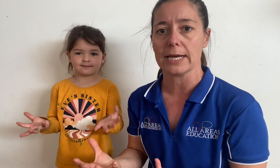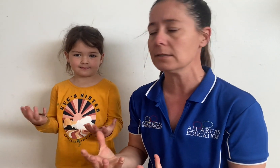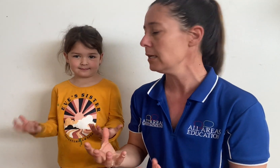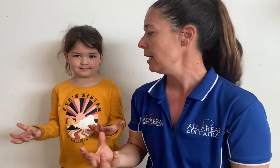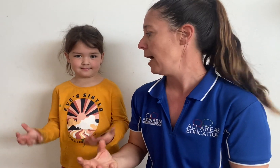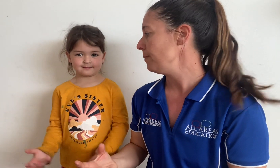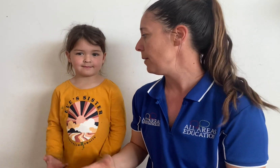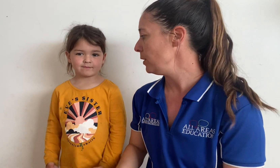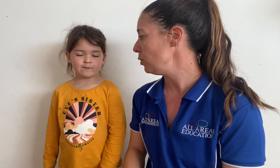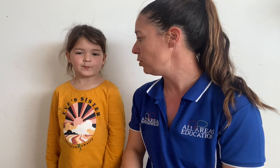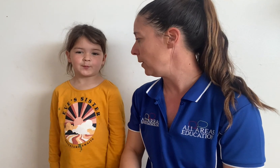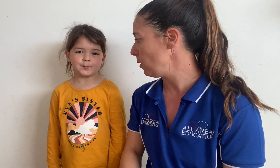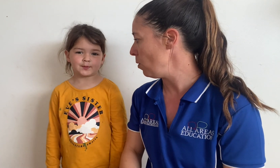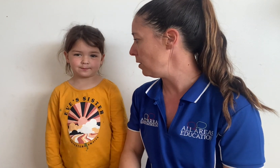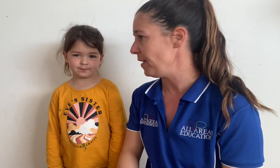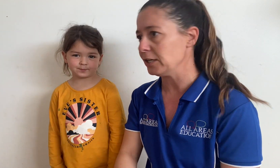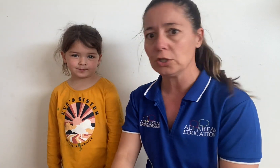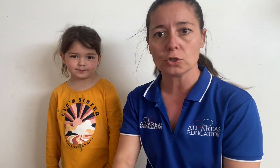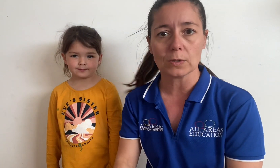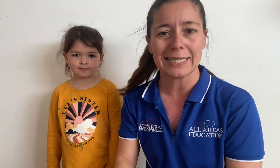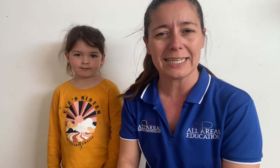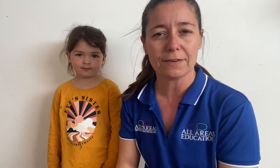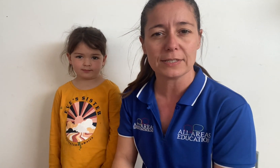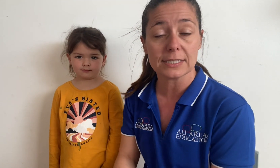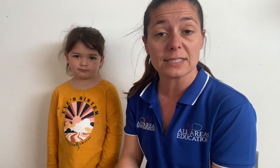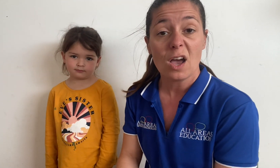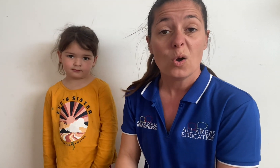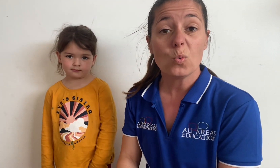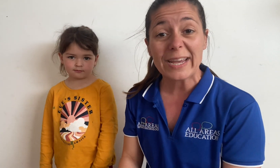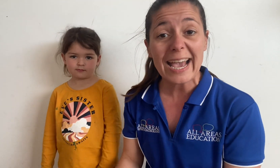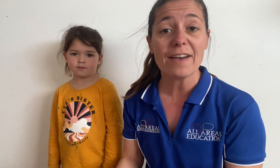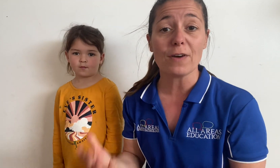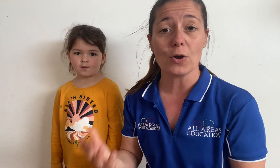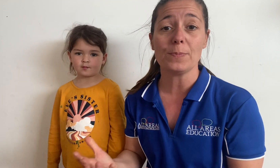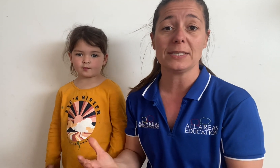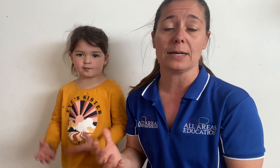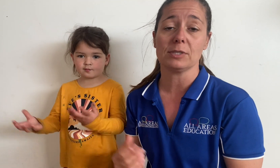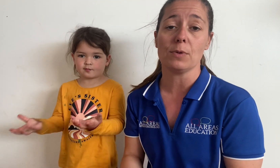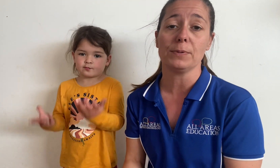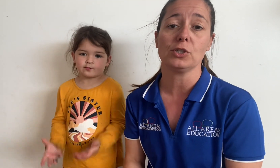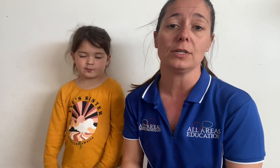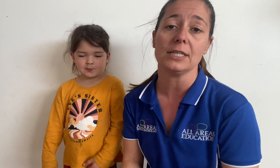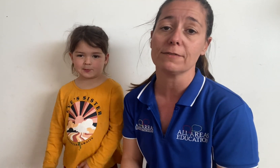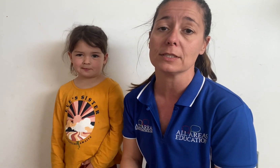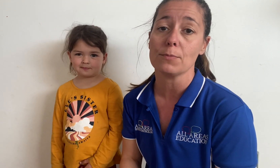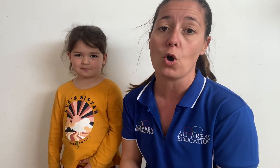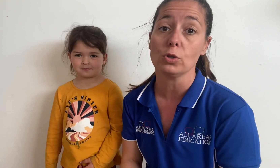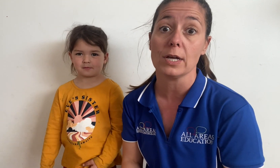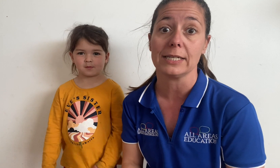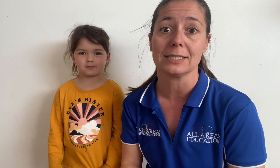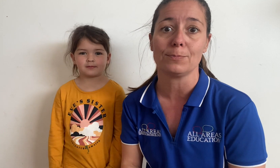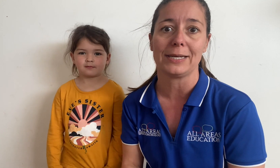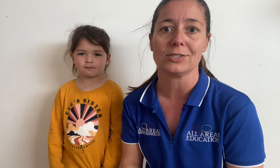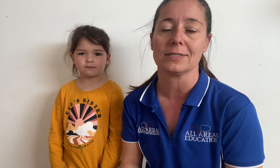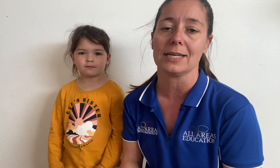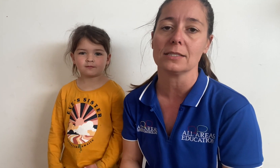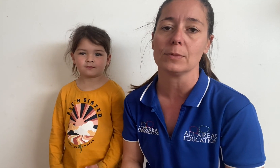and we're not doing all of our usual clinic visits we have opened up some opportunities for some online speech assessments